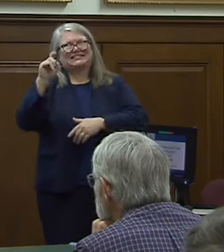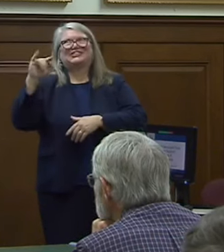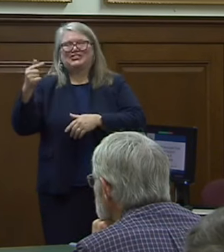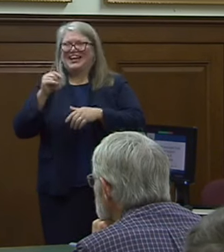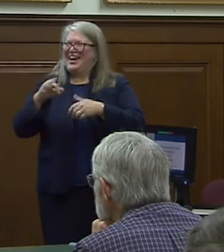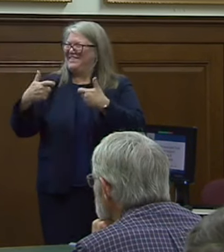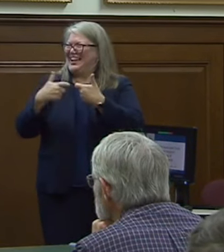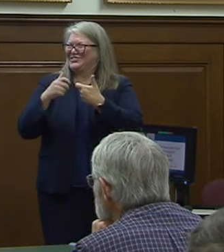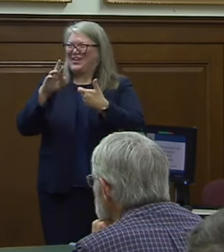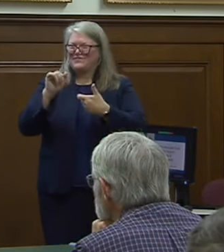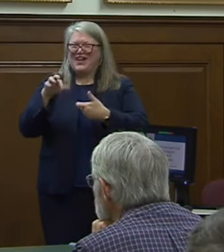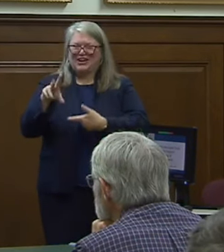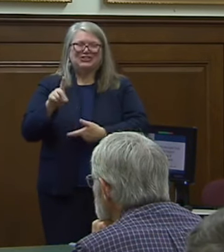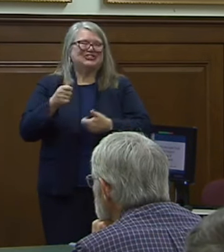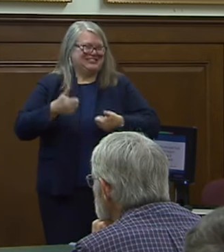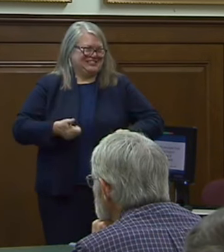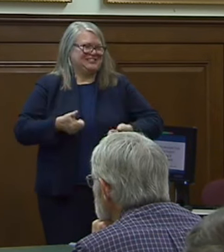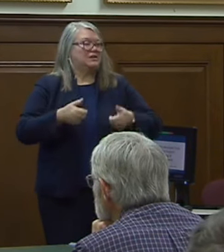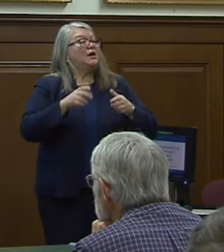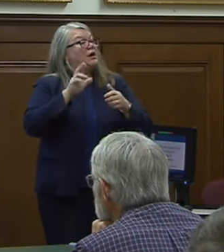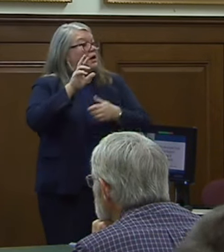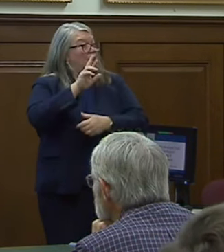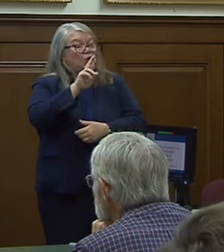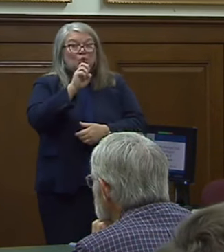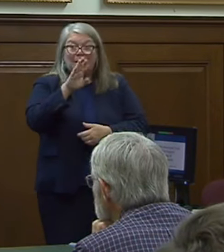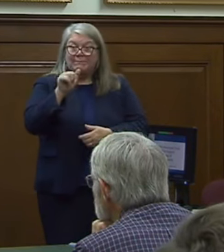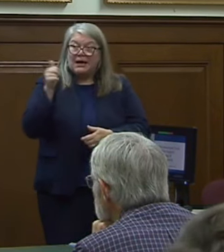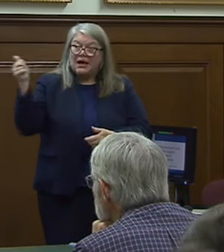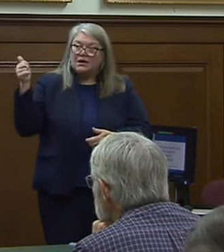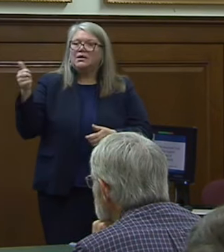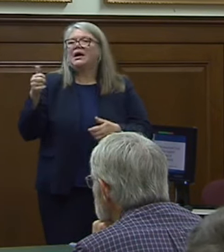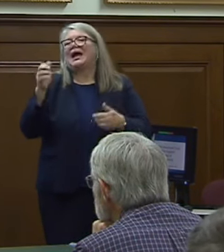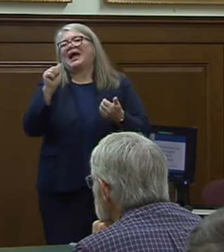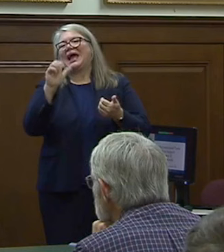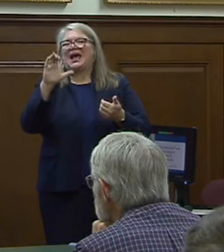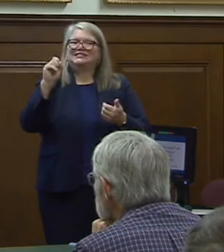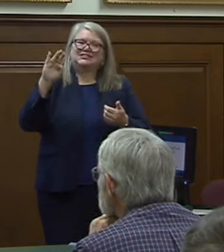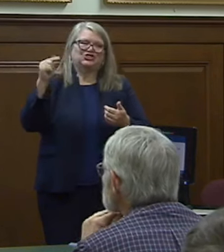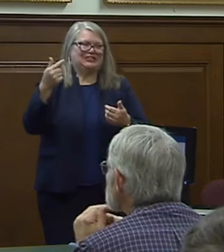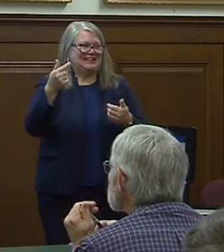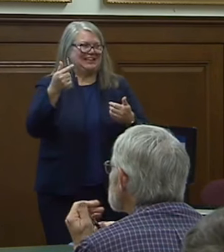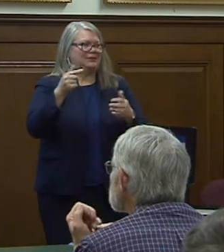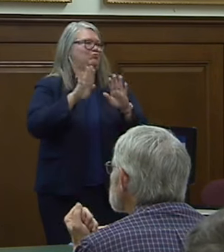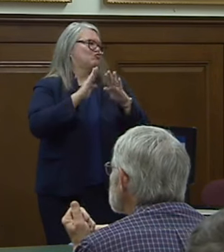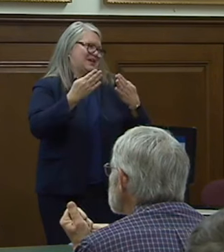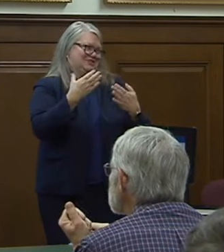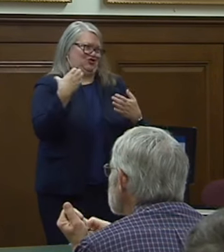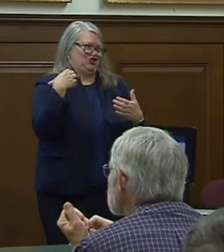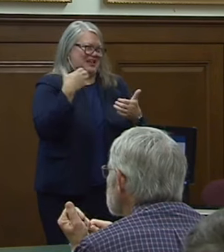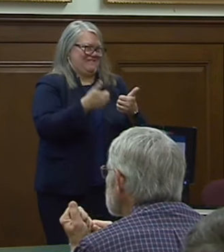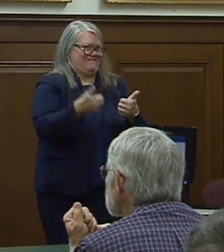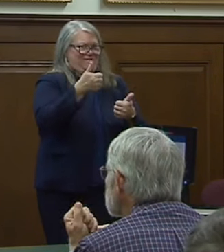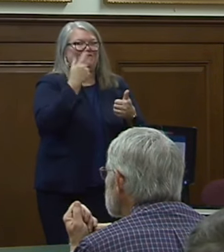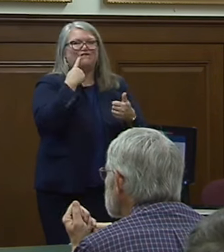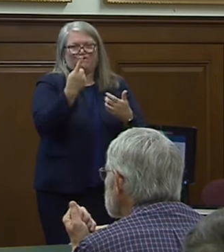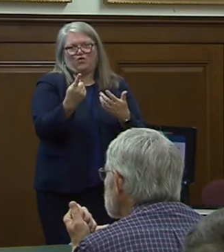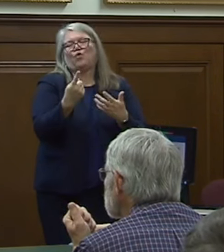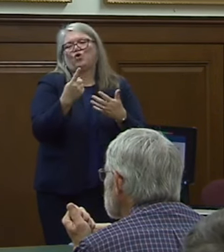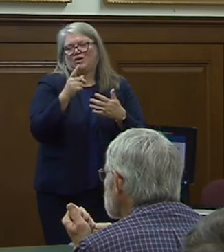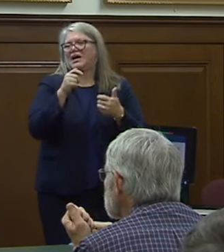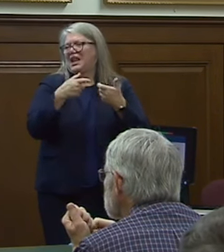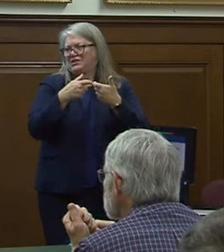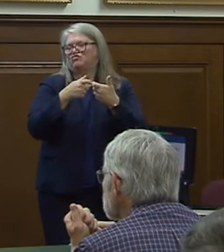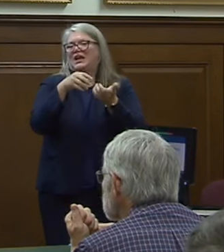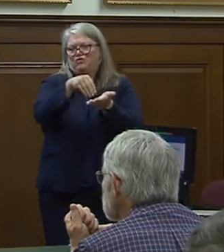electronic records rebecca is the accessioning branch chief for the electronic records